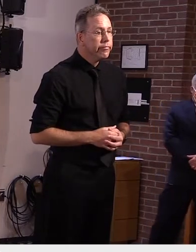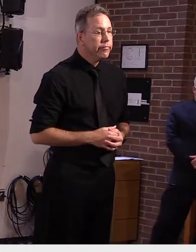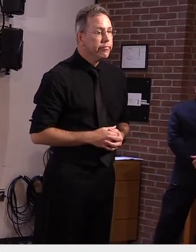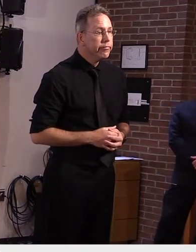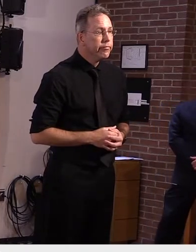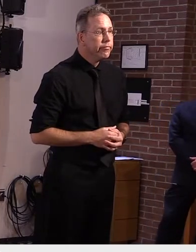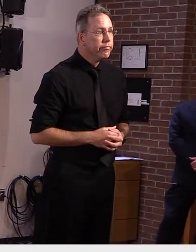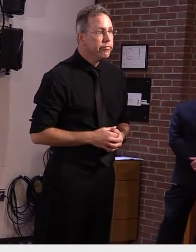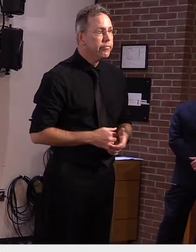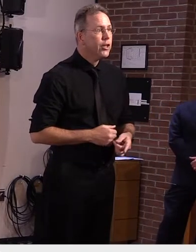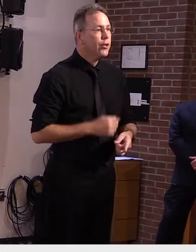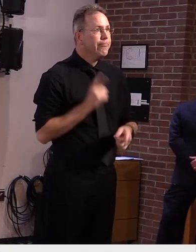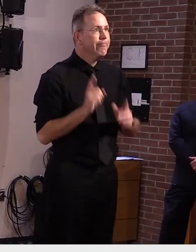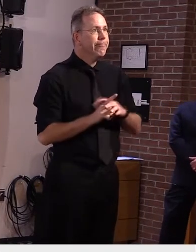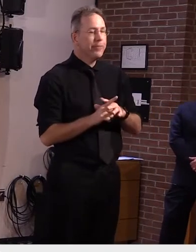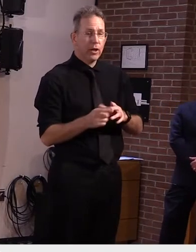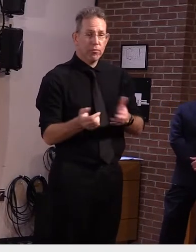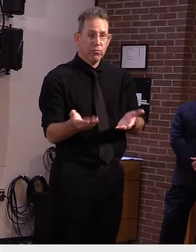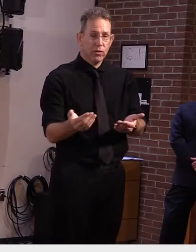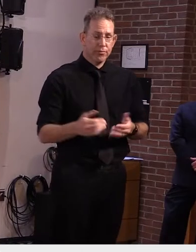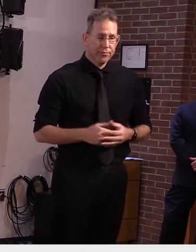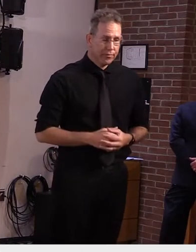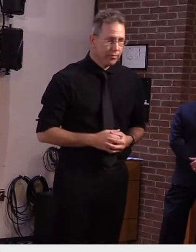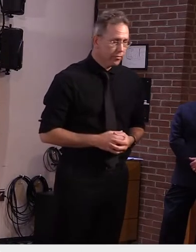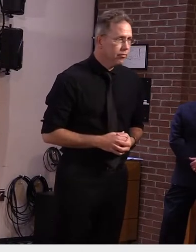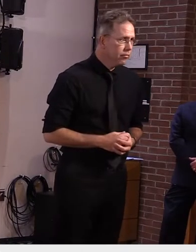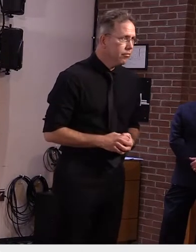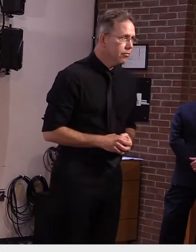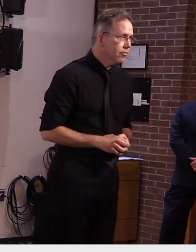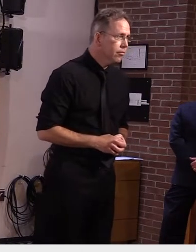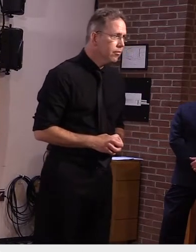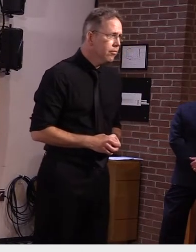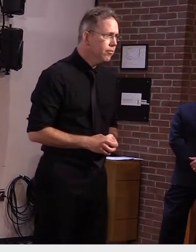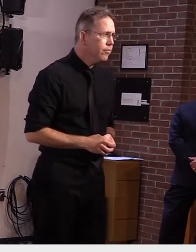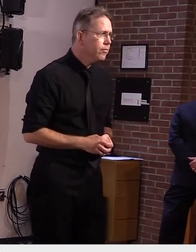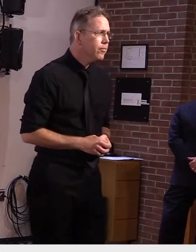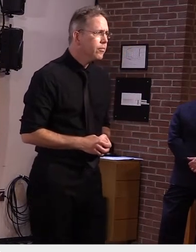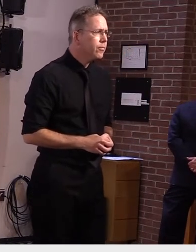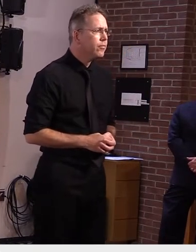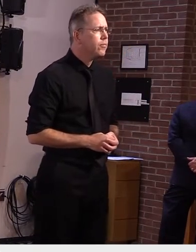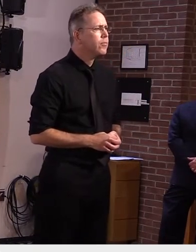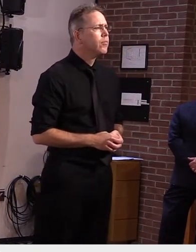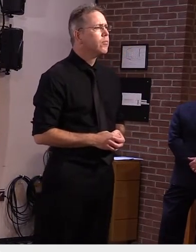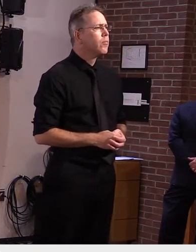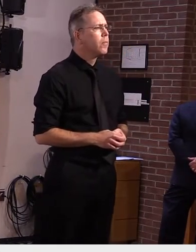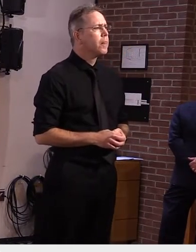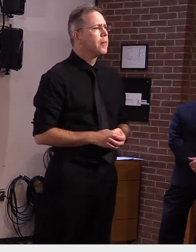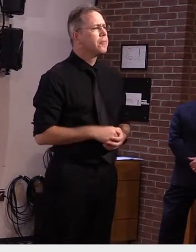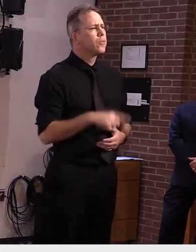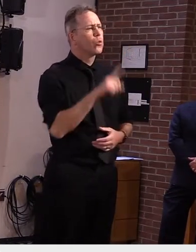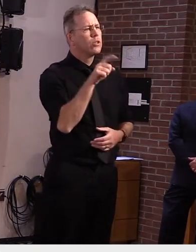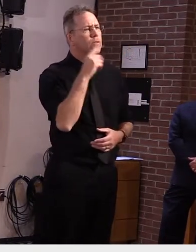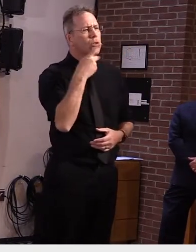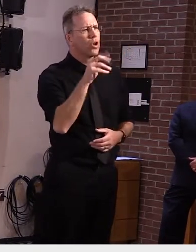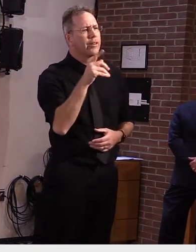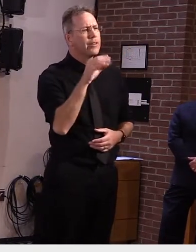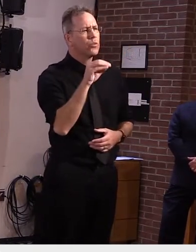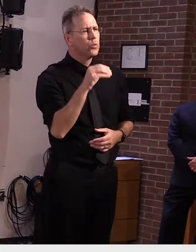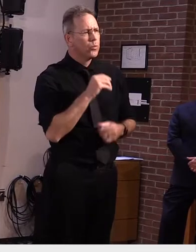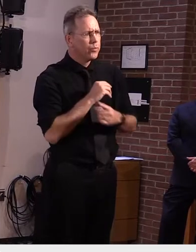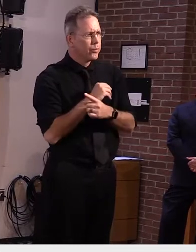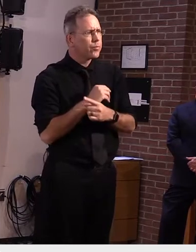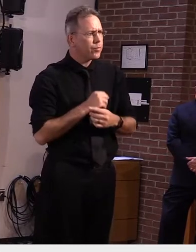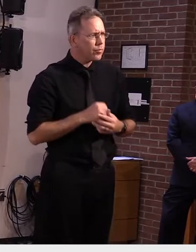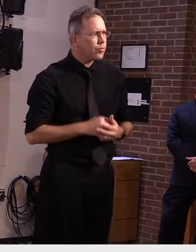hi um i had a question uh start off with um dr kelso about contact tracing i just was wondering you mentioned